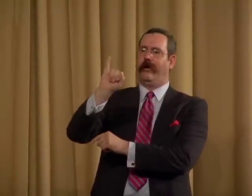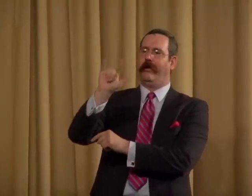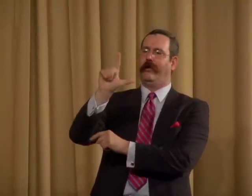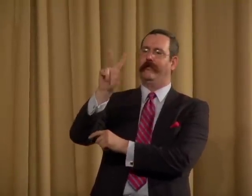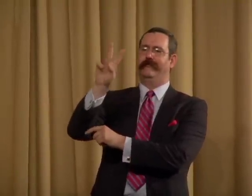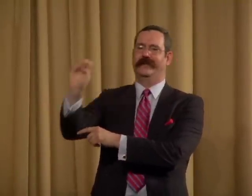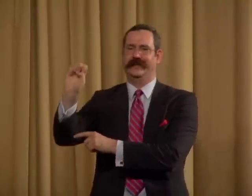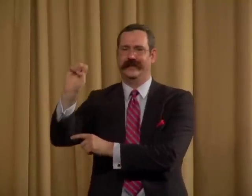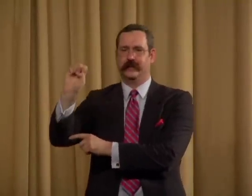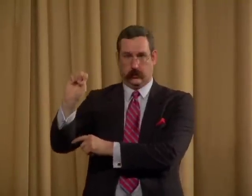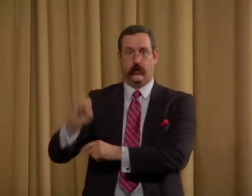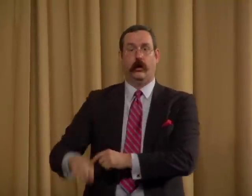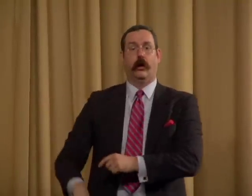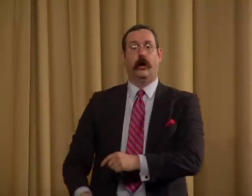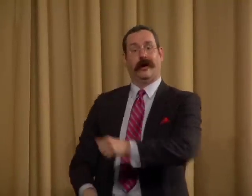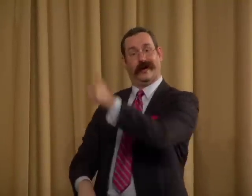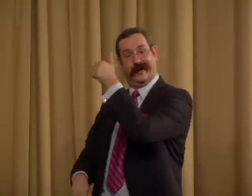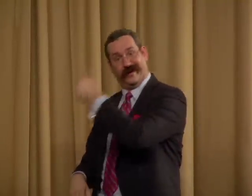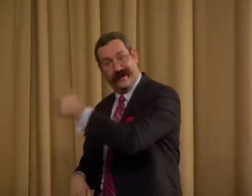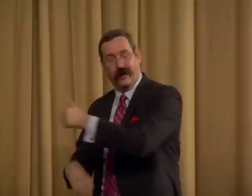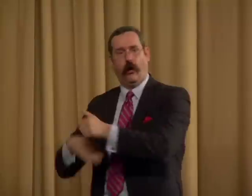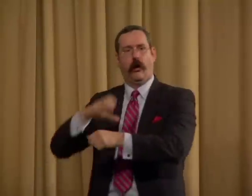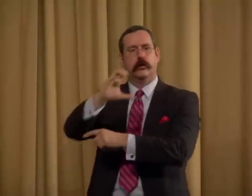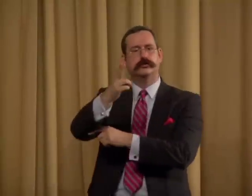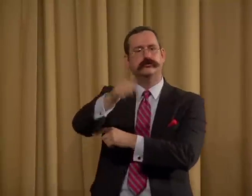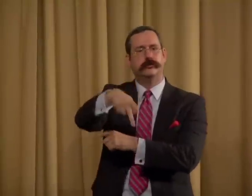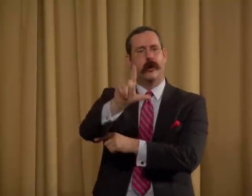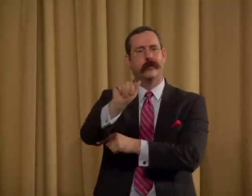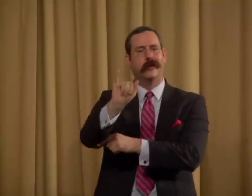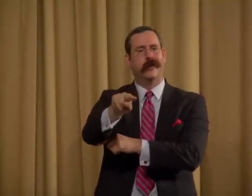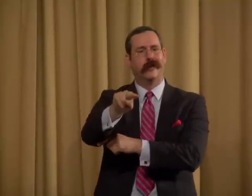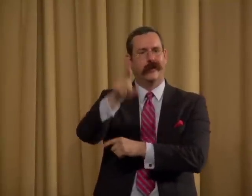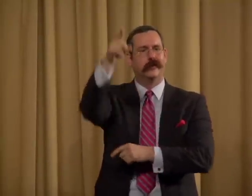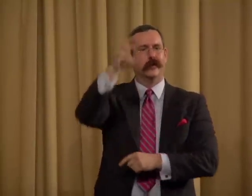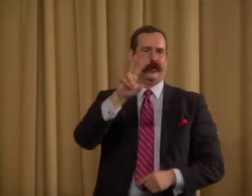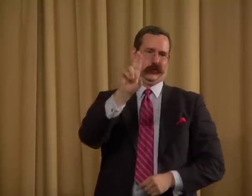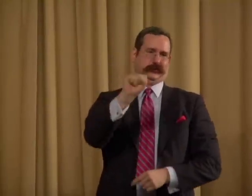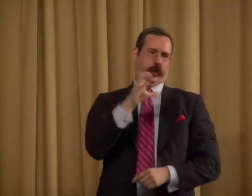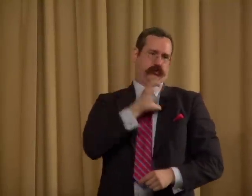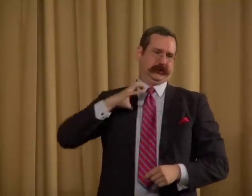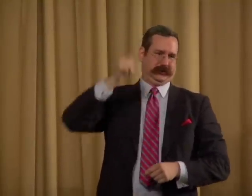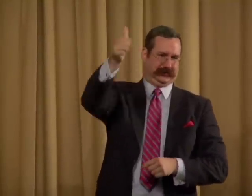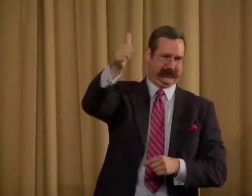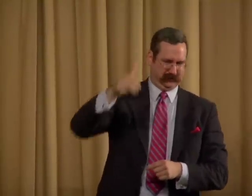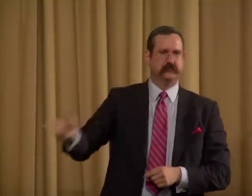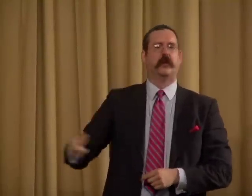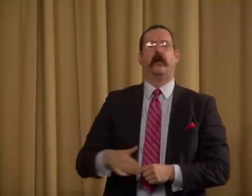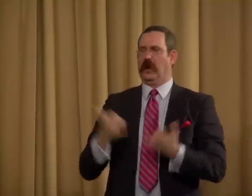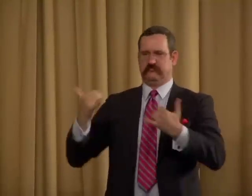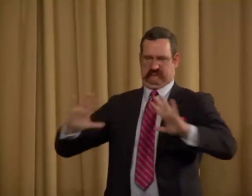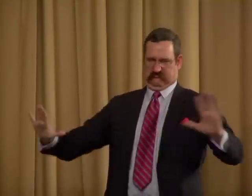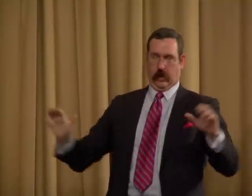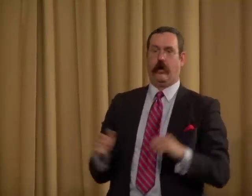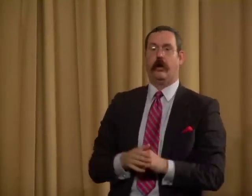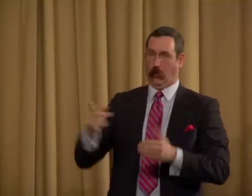name of Lloyd Overly. He was a chaplain at the university,